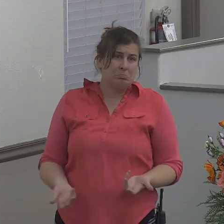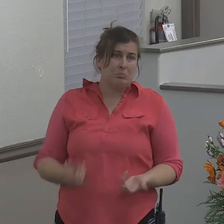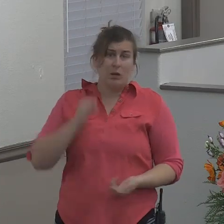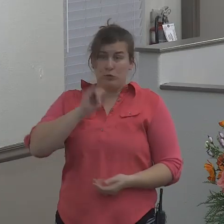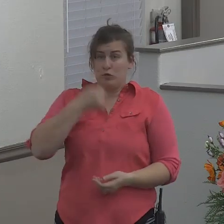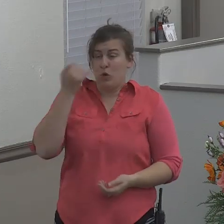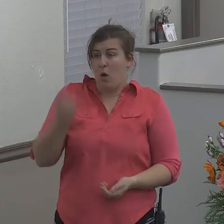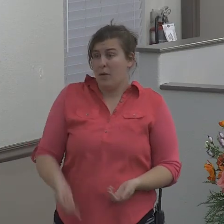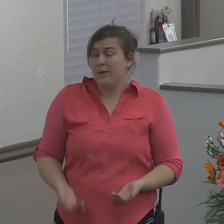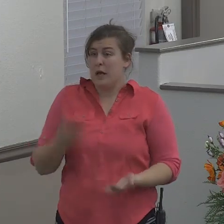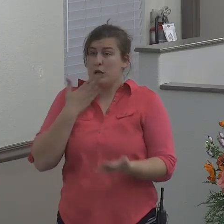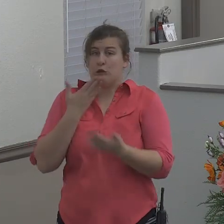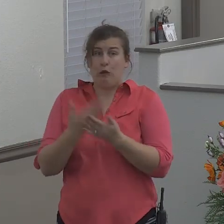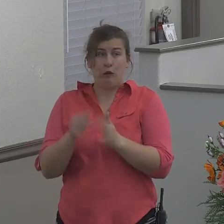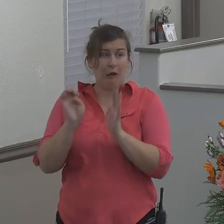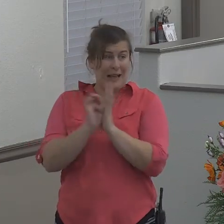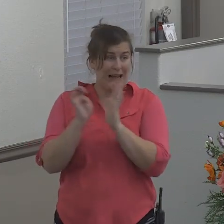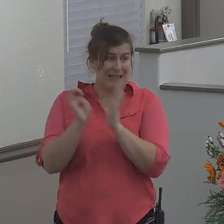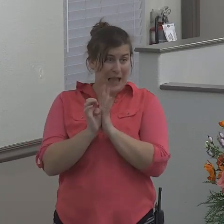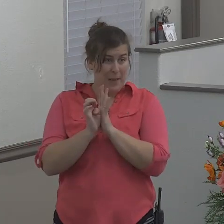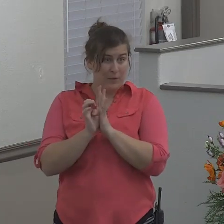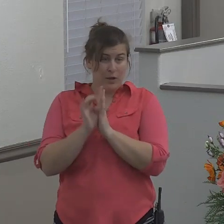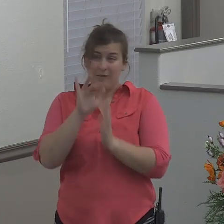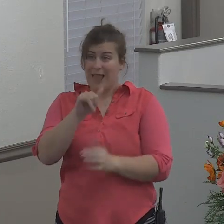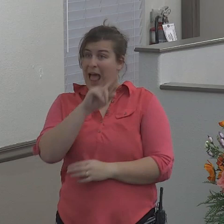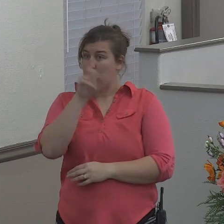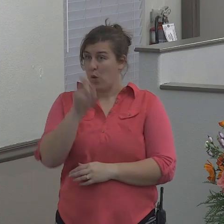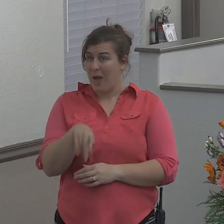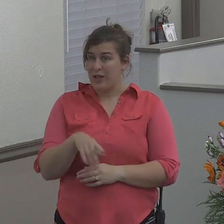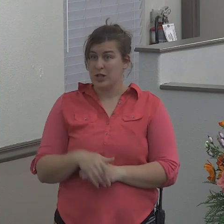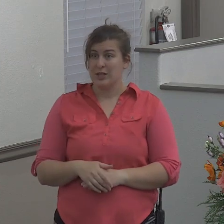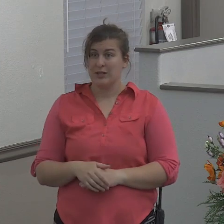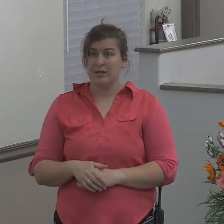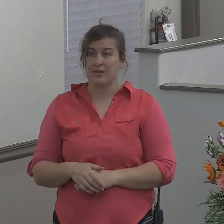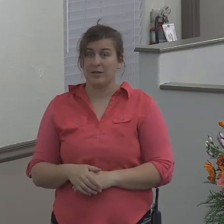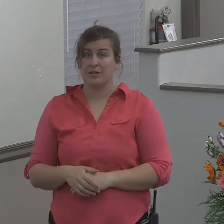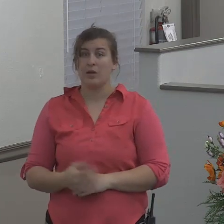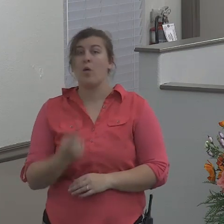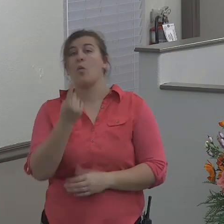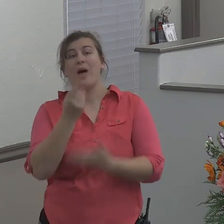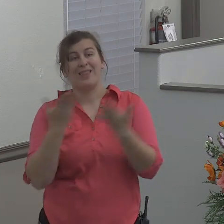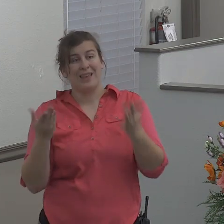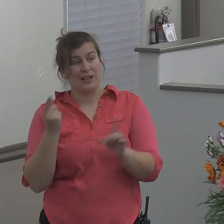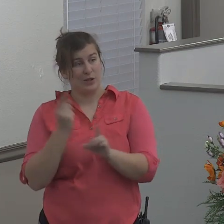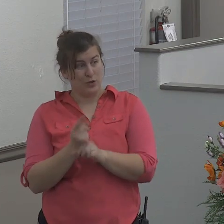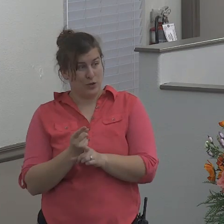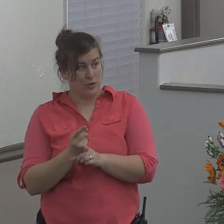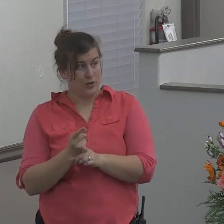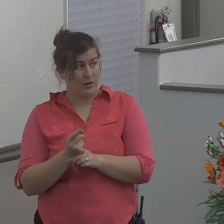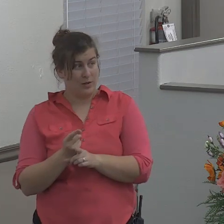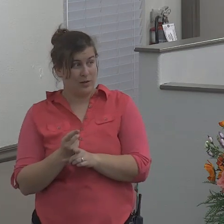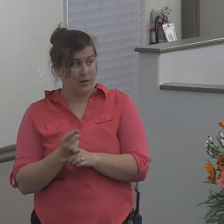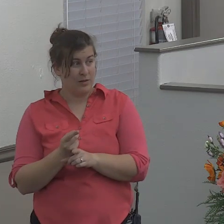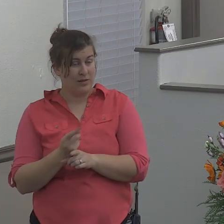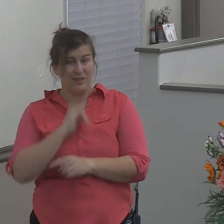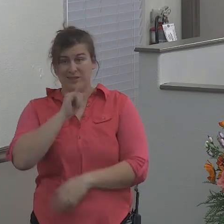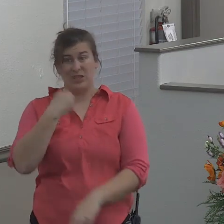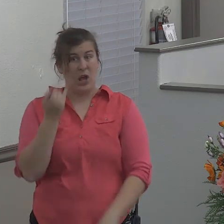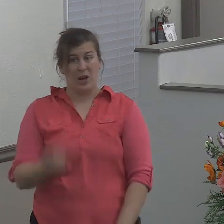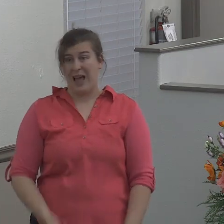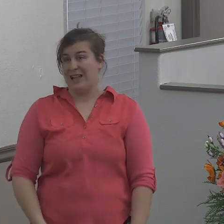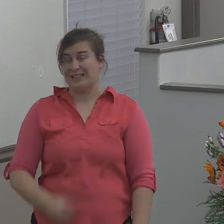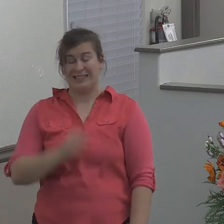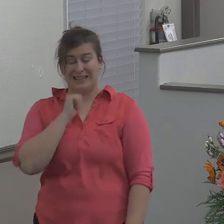example of this particular question for one thing is for sure Jonah didn't love the